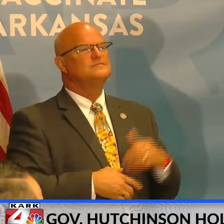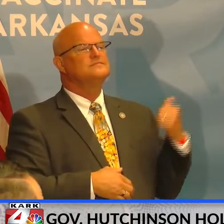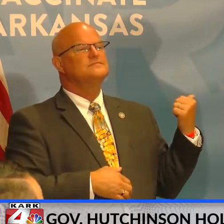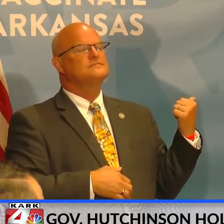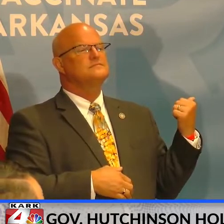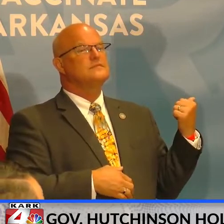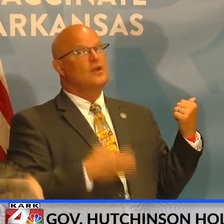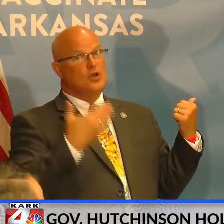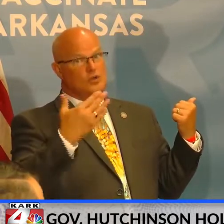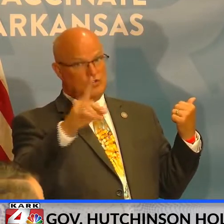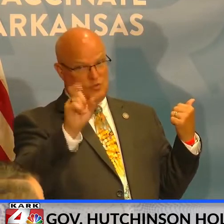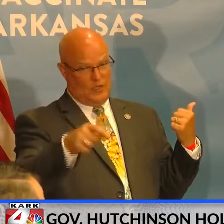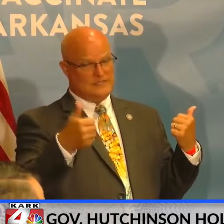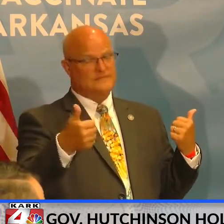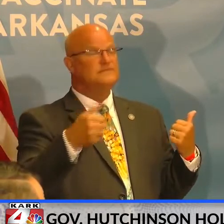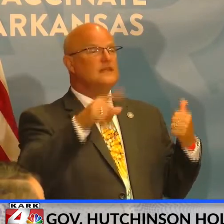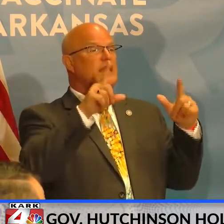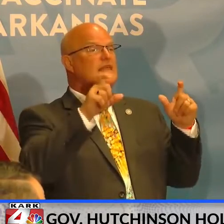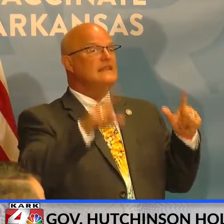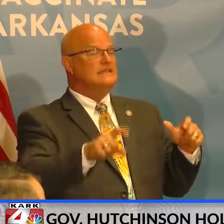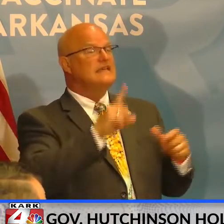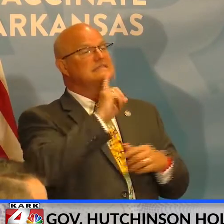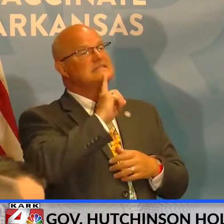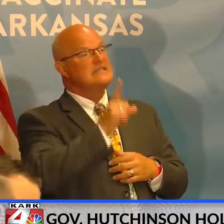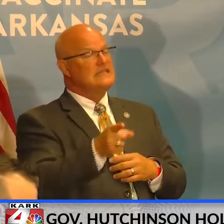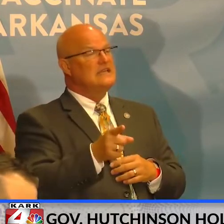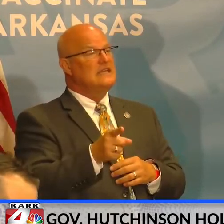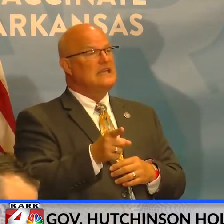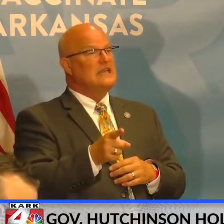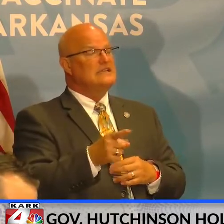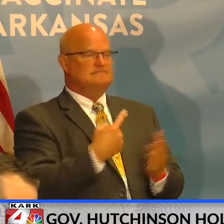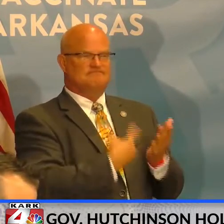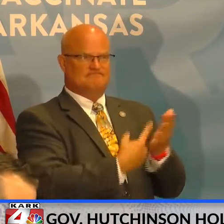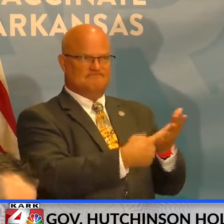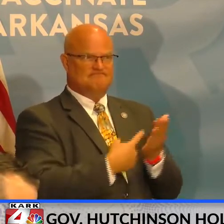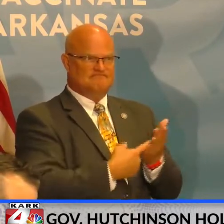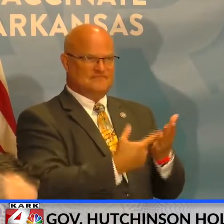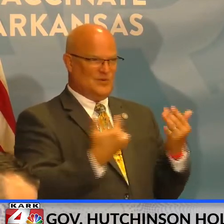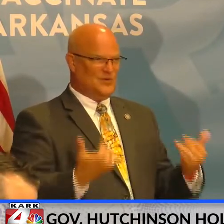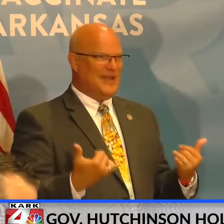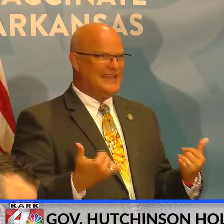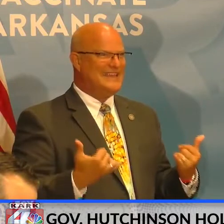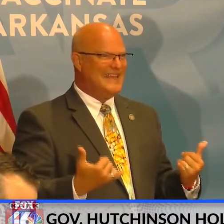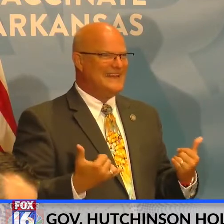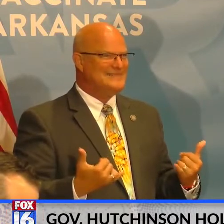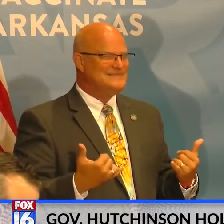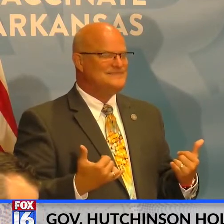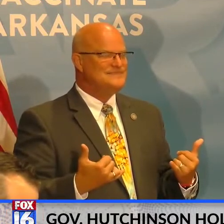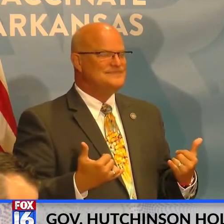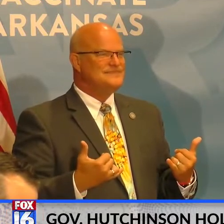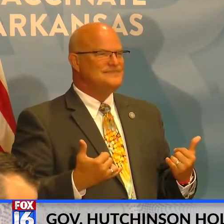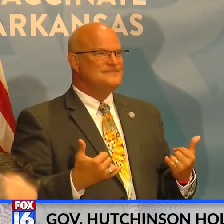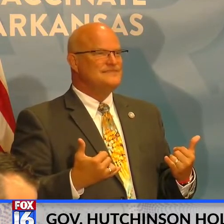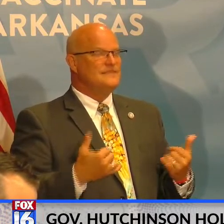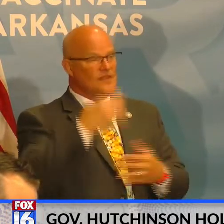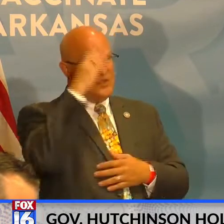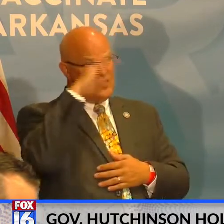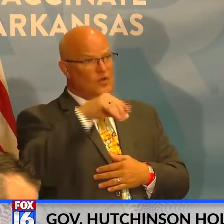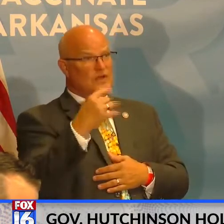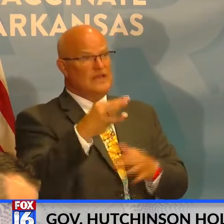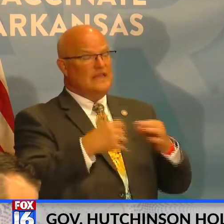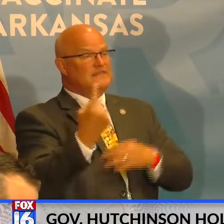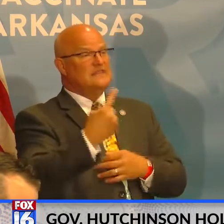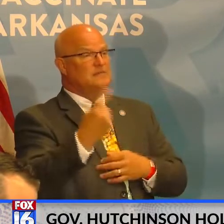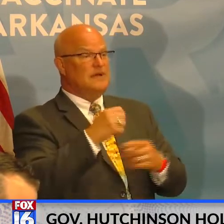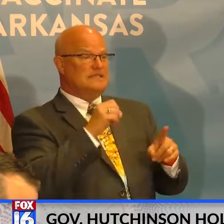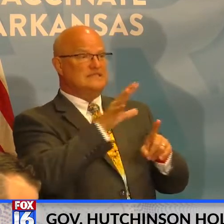test? And it's a great question. And the testing is under discussion right now. Uh, you know, if somebody is